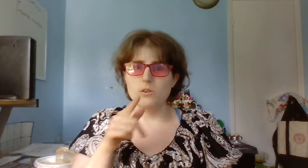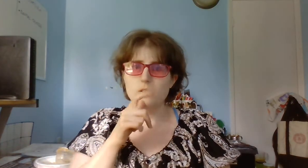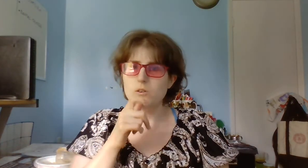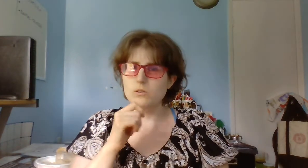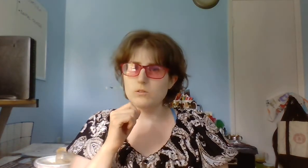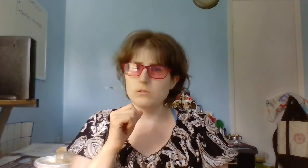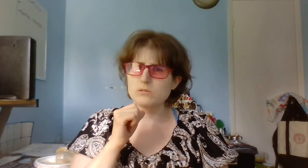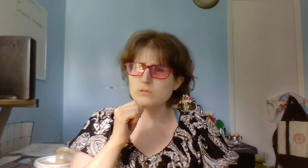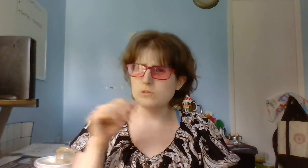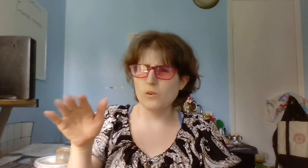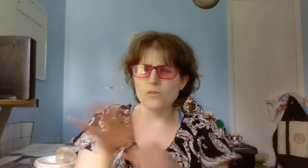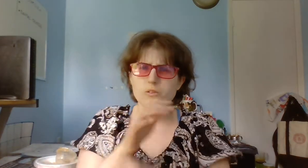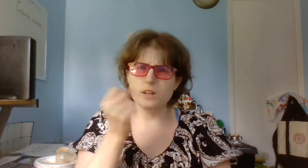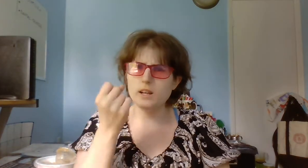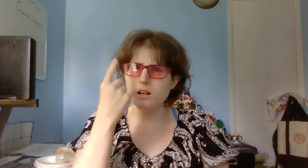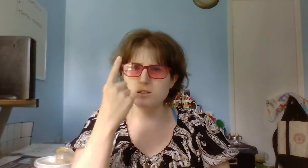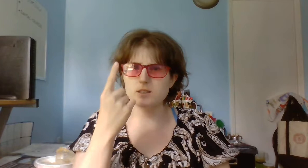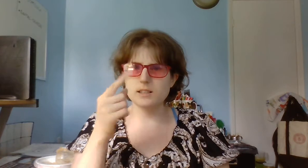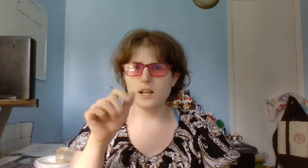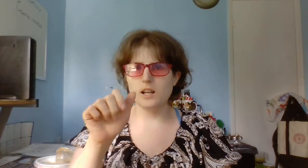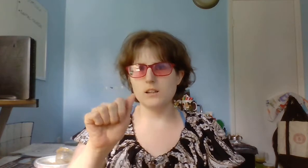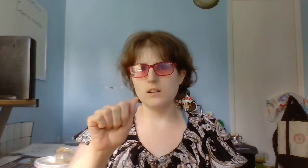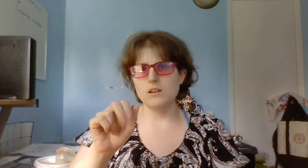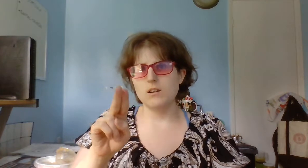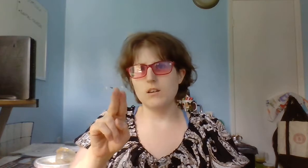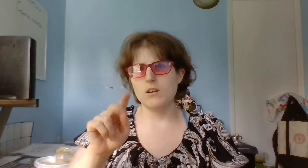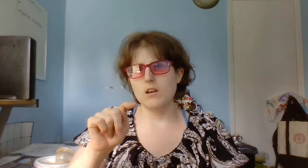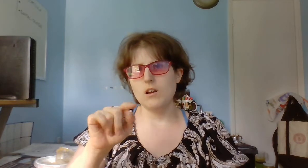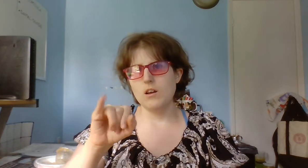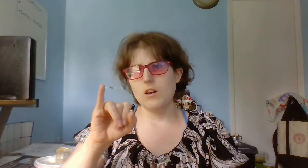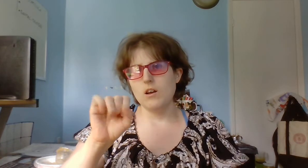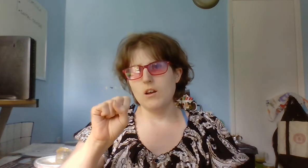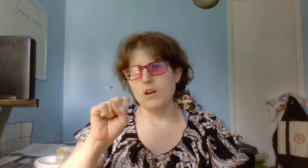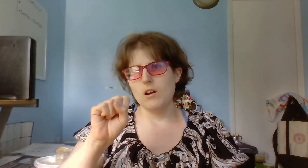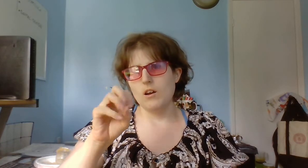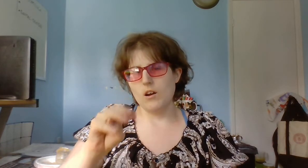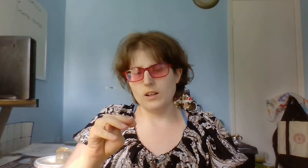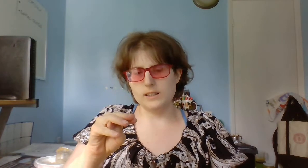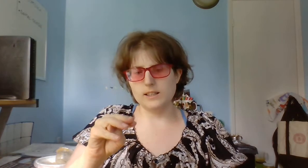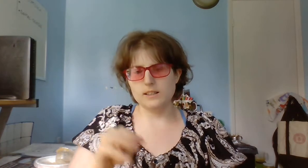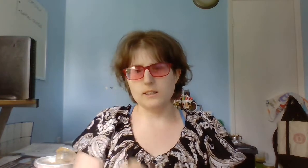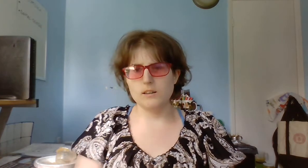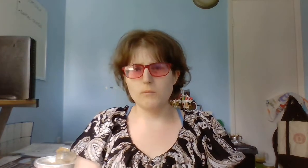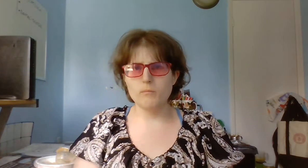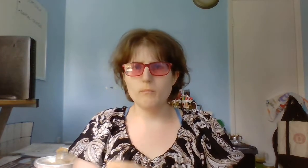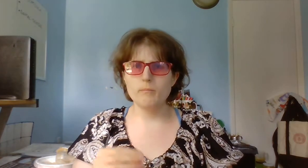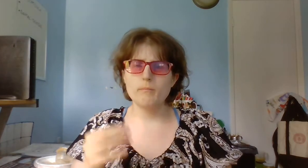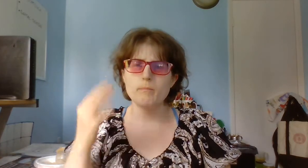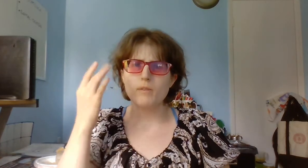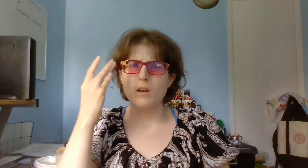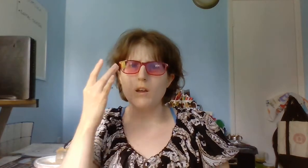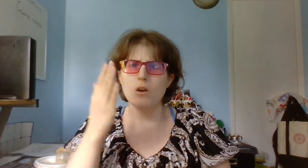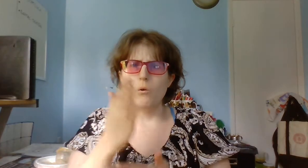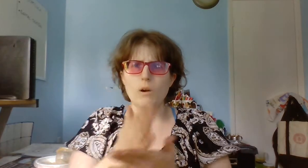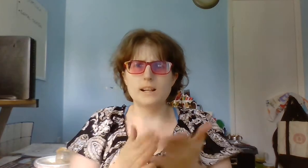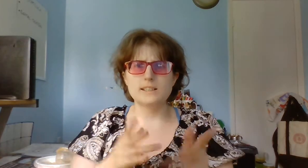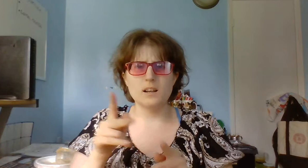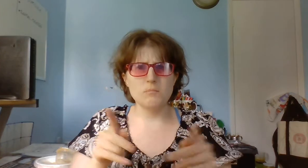who don't fully understand Autism, why some